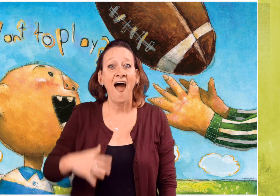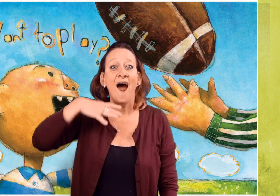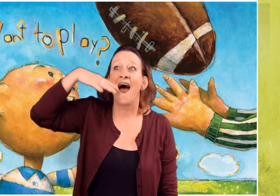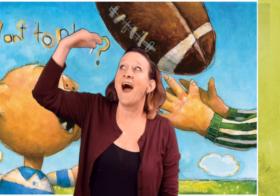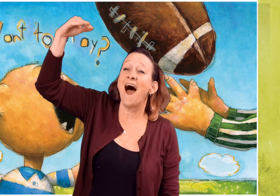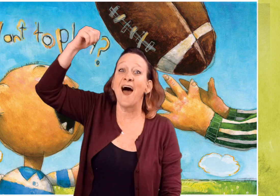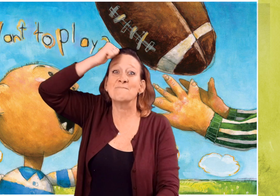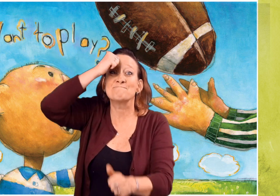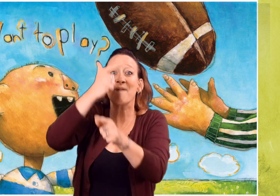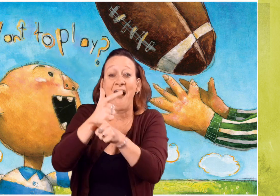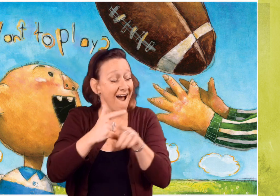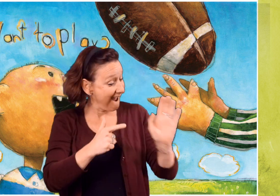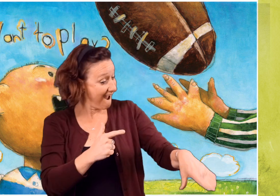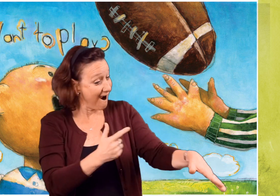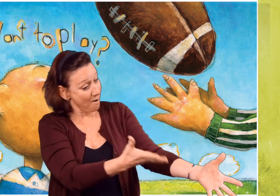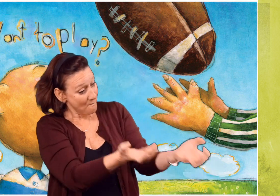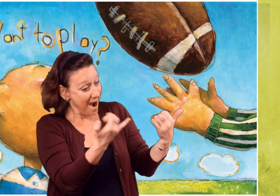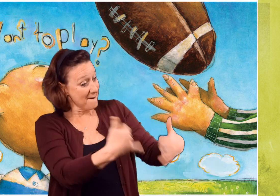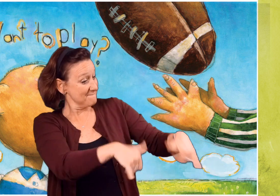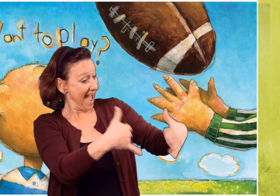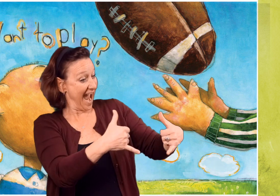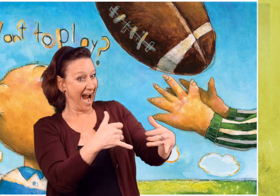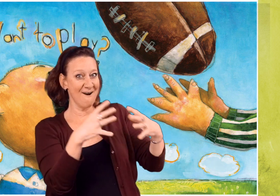His big brother asks, Want to play?